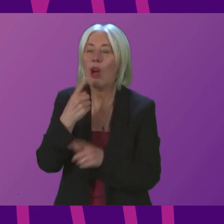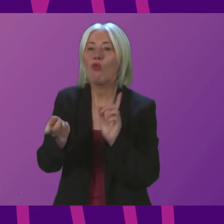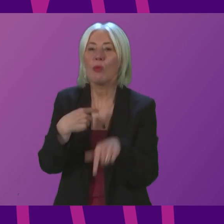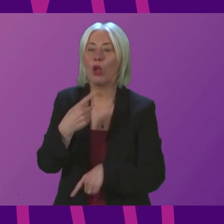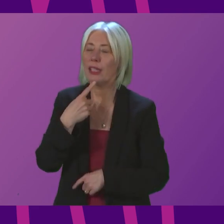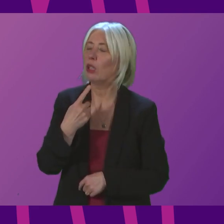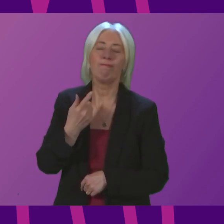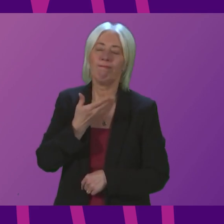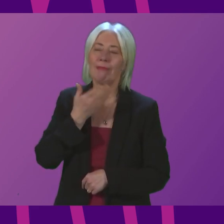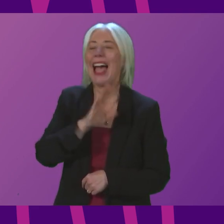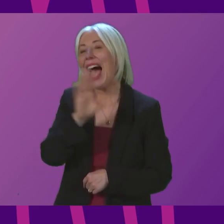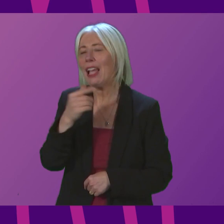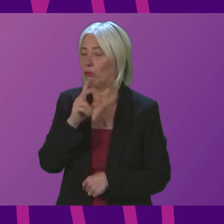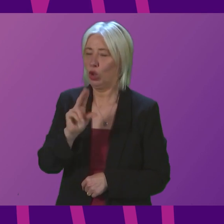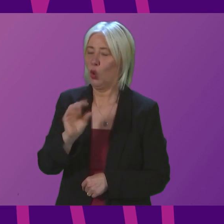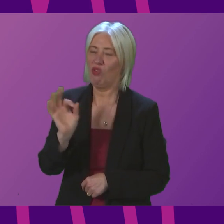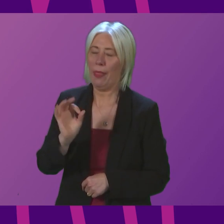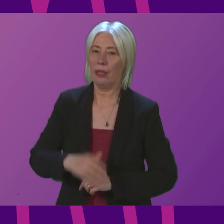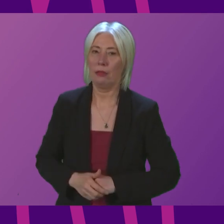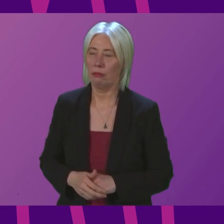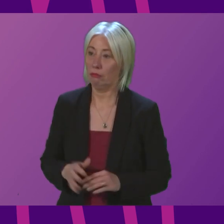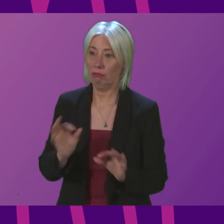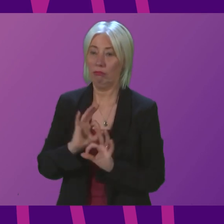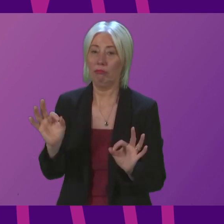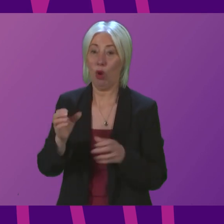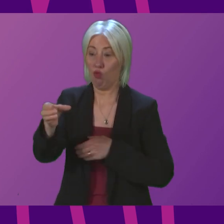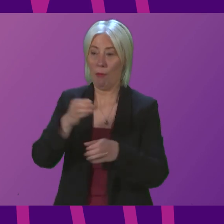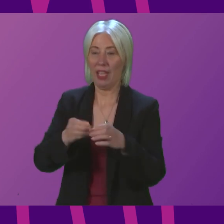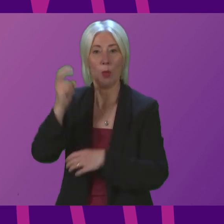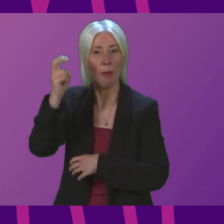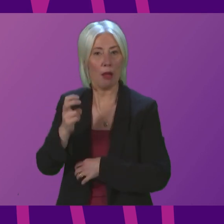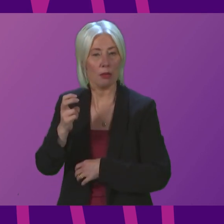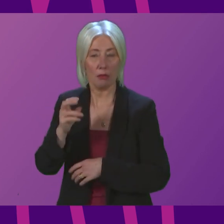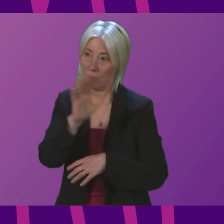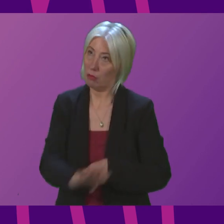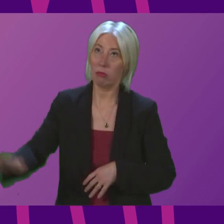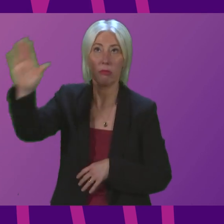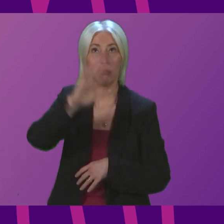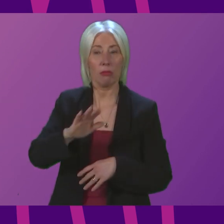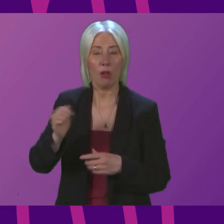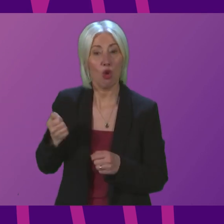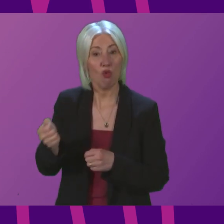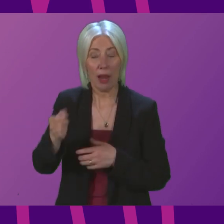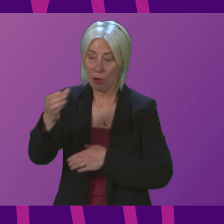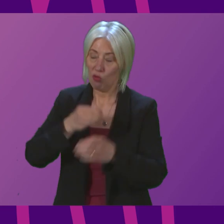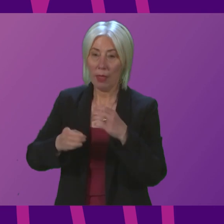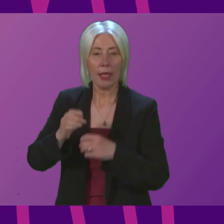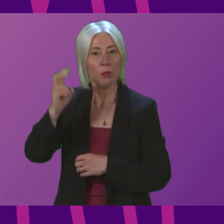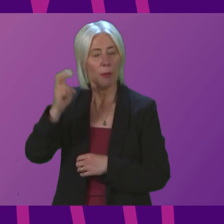hi there no there isn't any there isn't any replacement services across the country in the middle of a